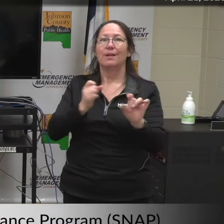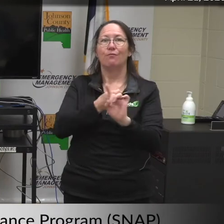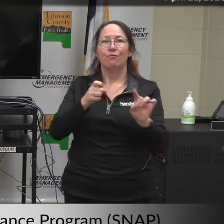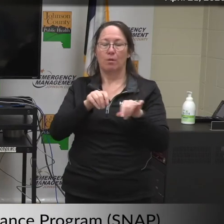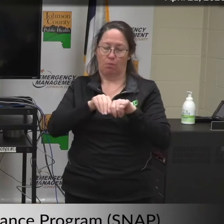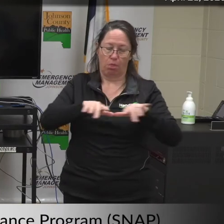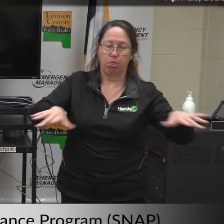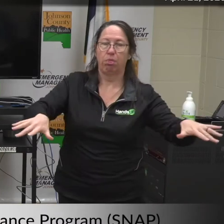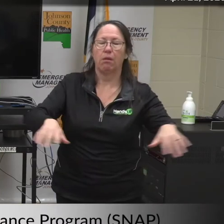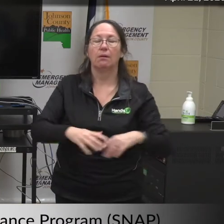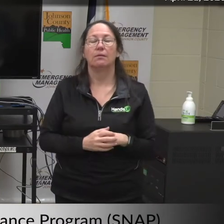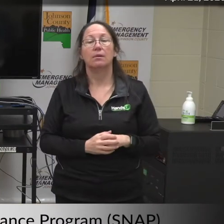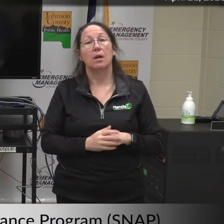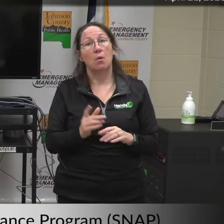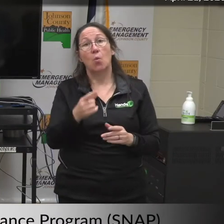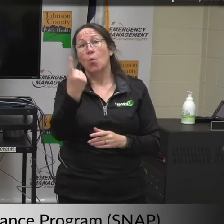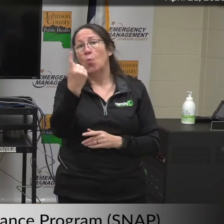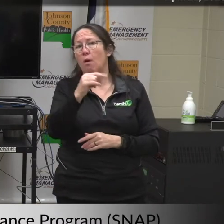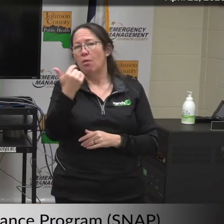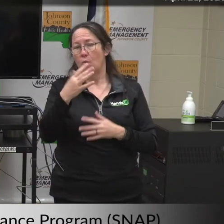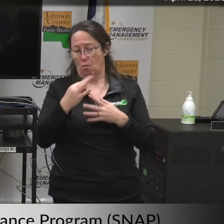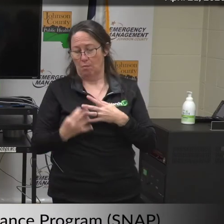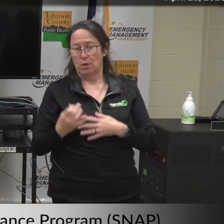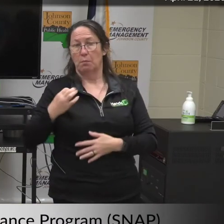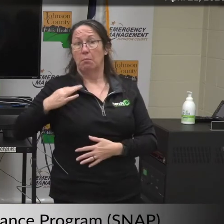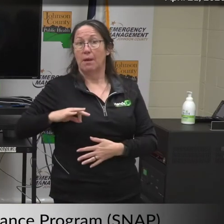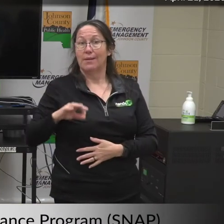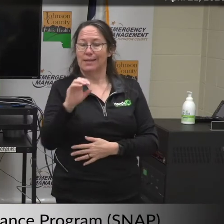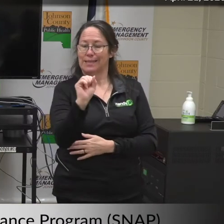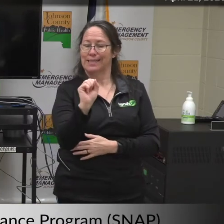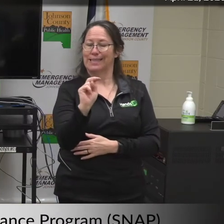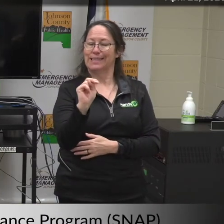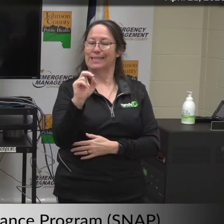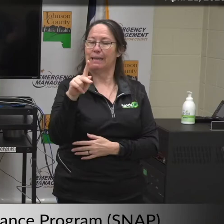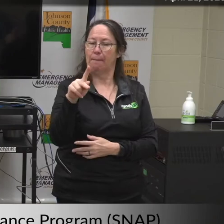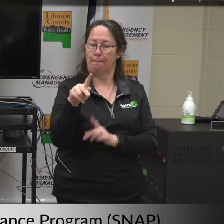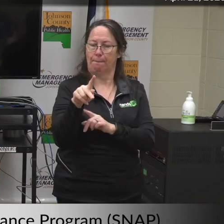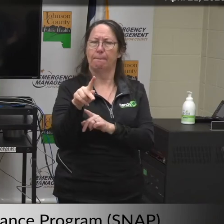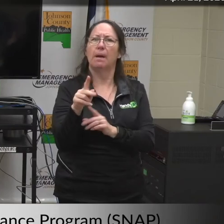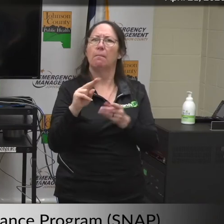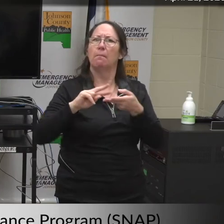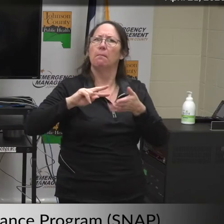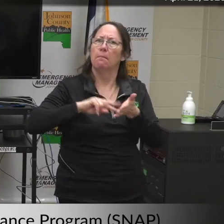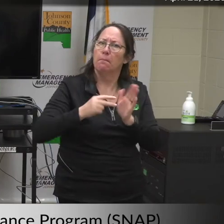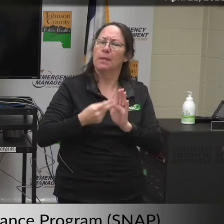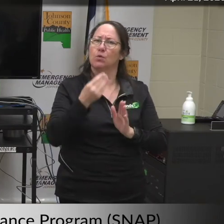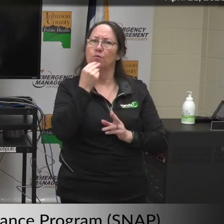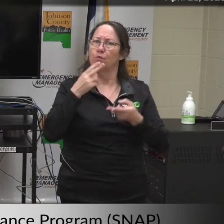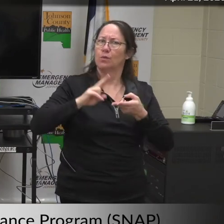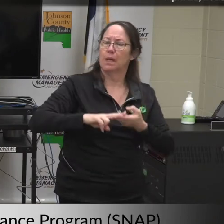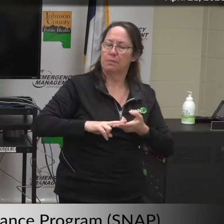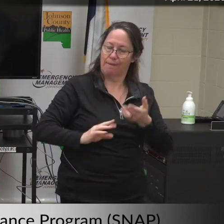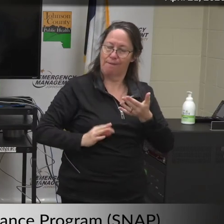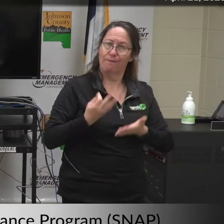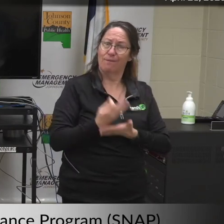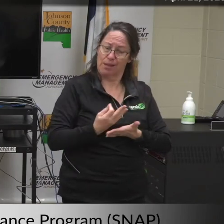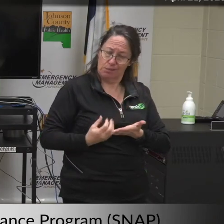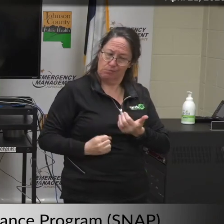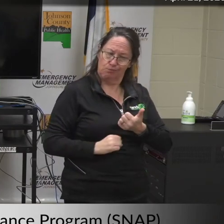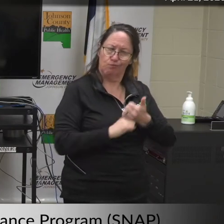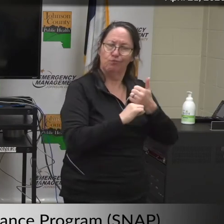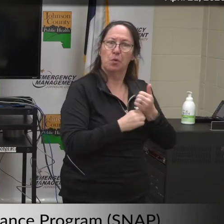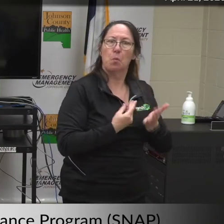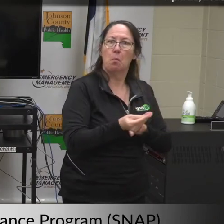Another benefit that you might be eligible for is SNAP benefits or food stamps. It provides financial assistance to purchase groceries